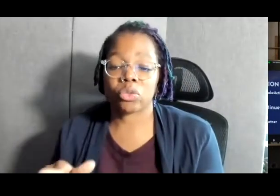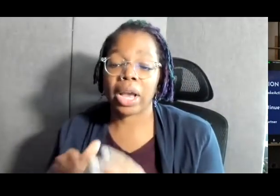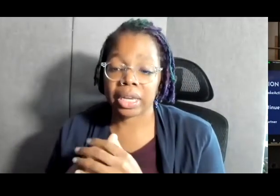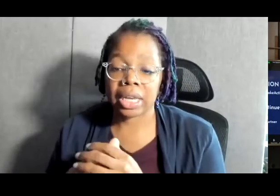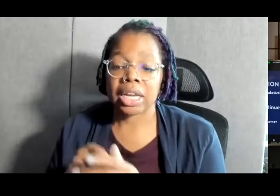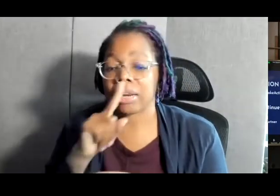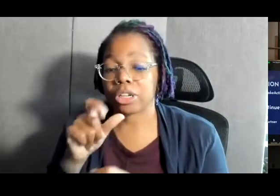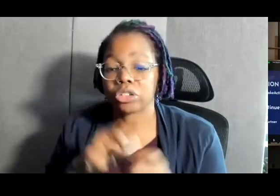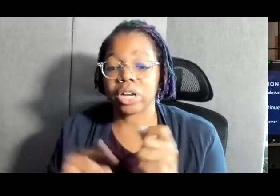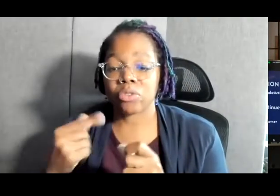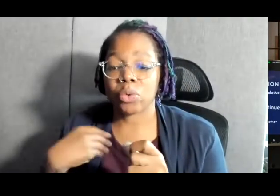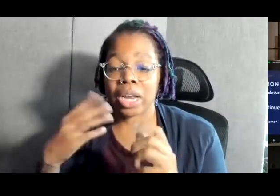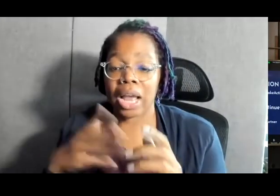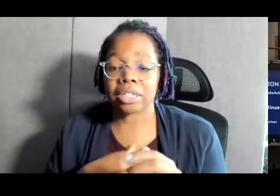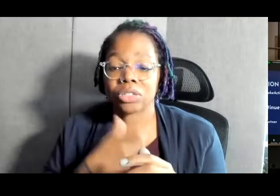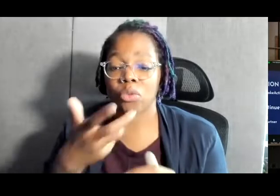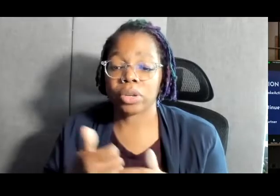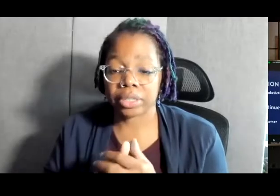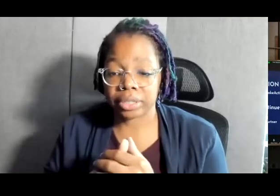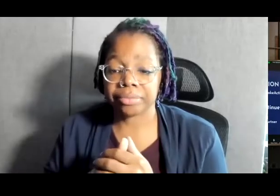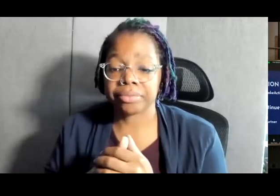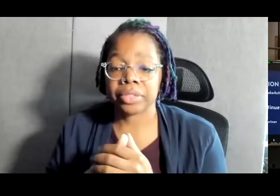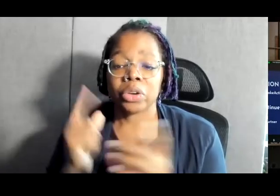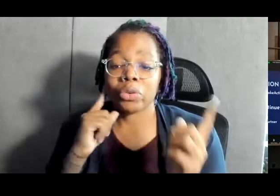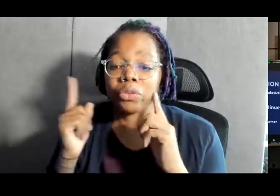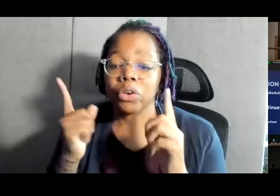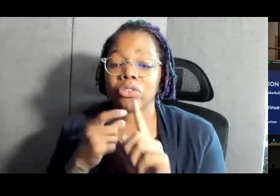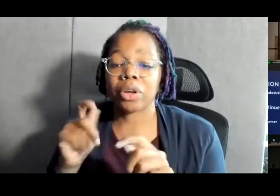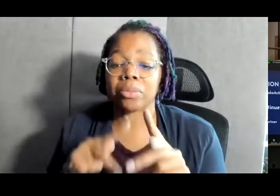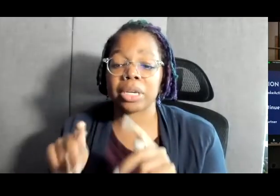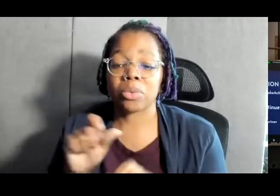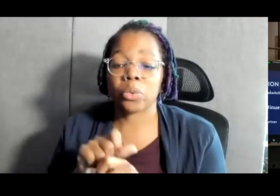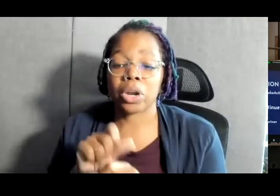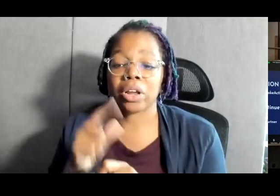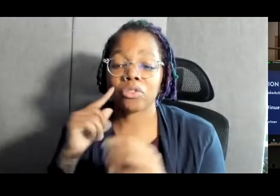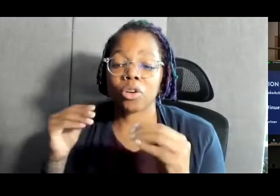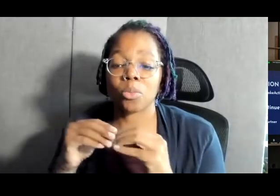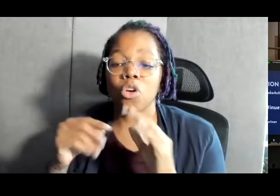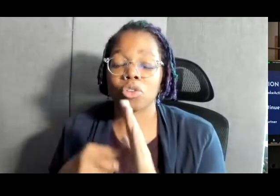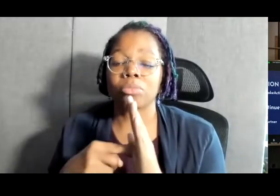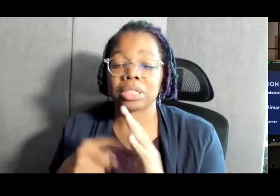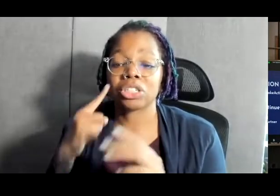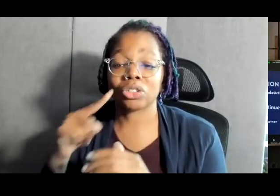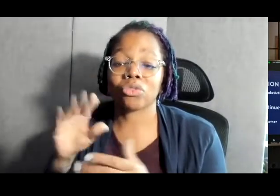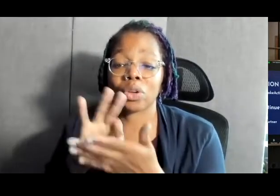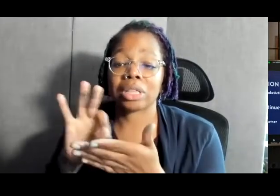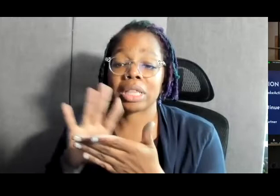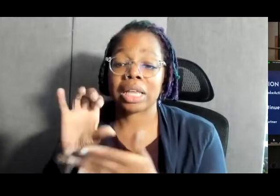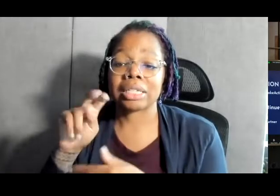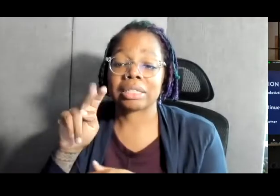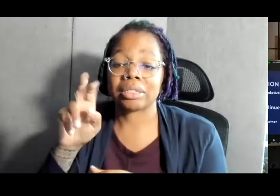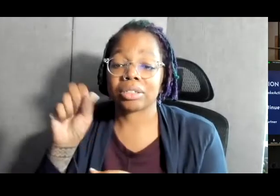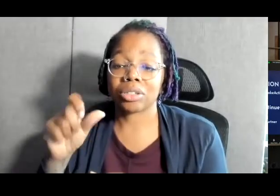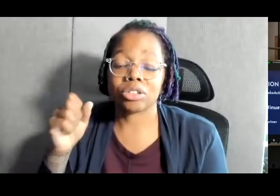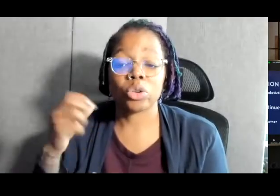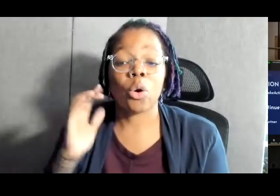sure that everyone has their voice. We've heard from folks working on more representation in the census, so our schools can be properly